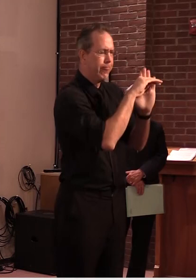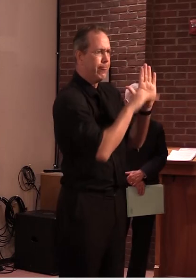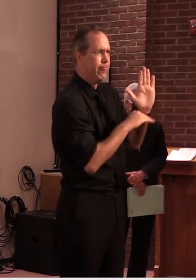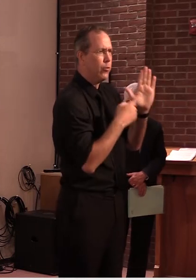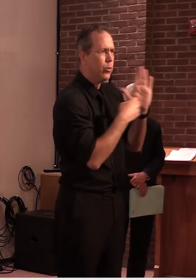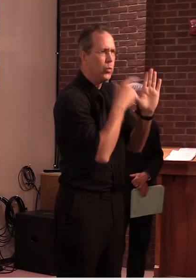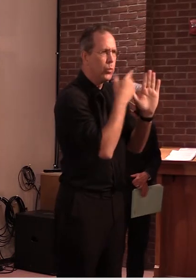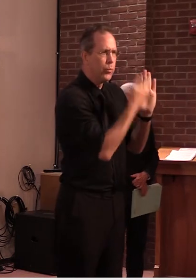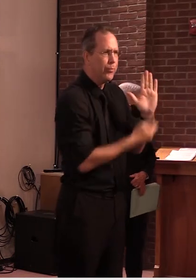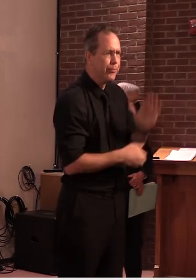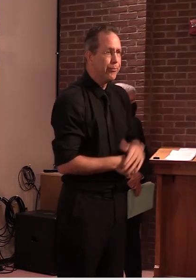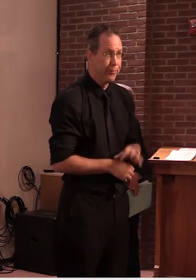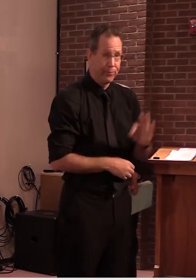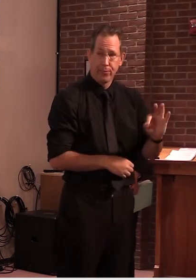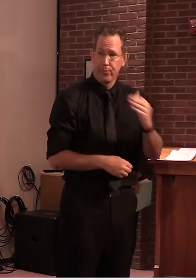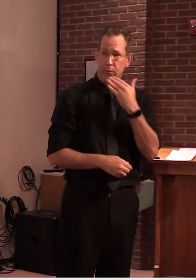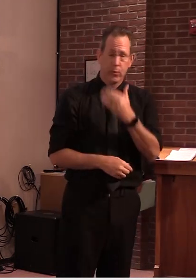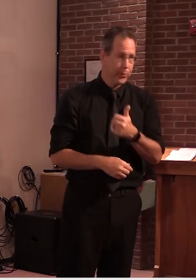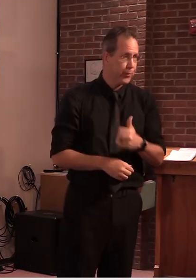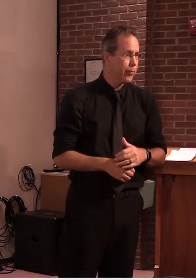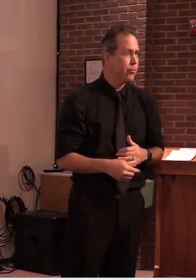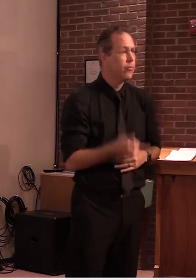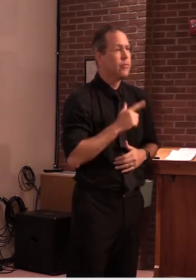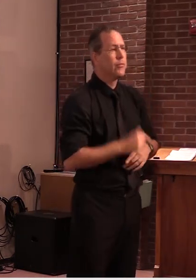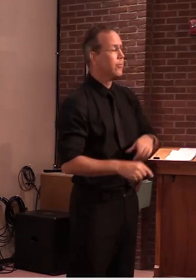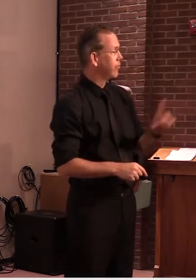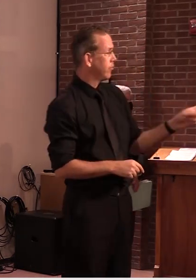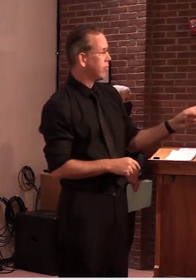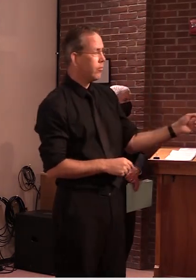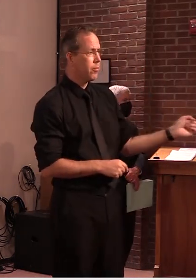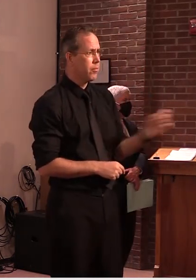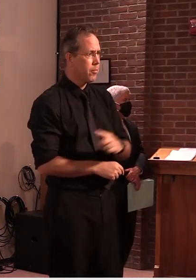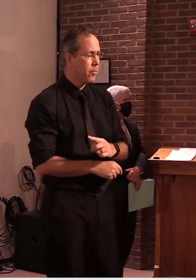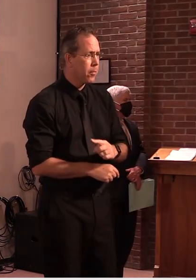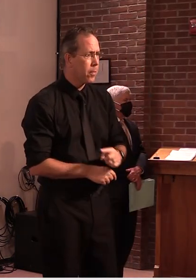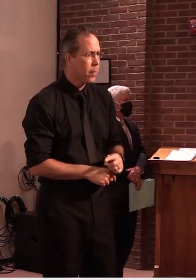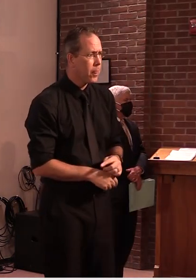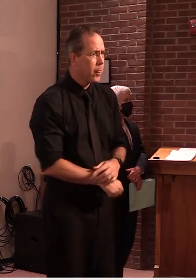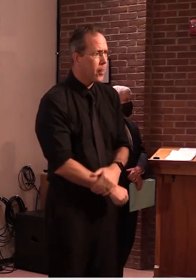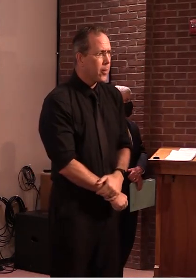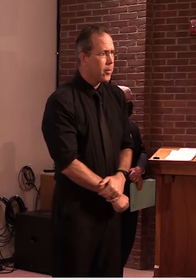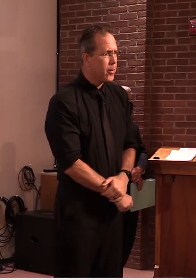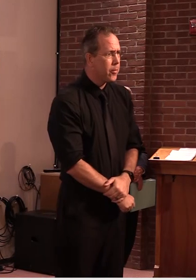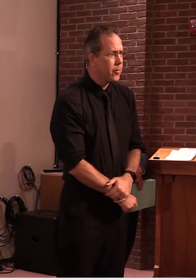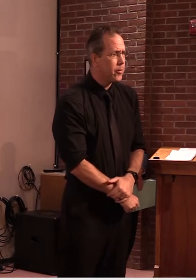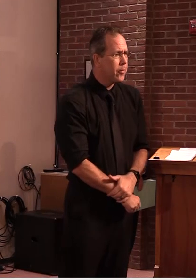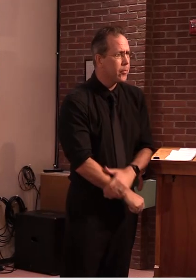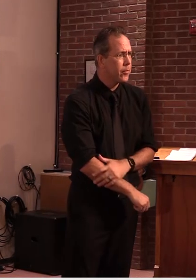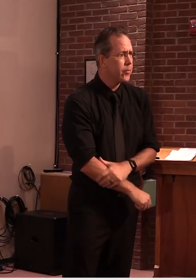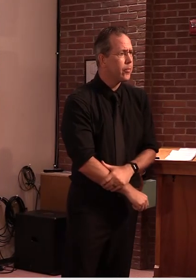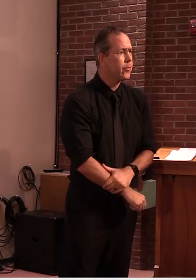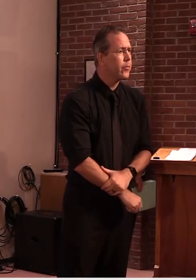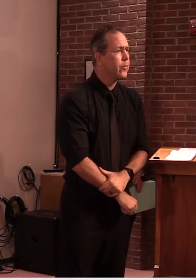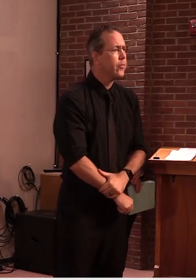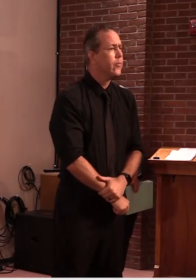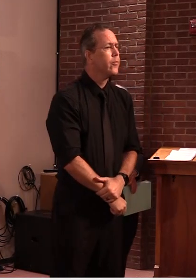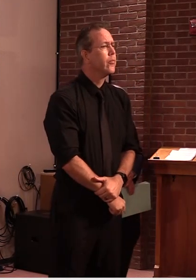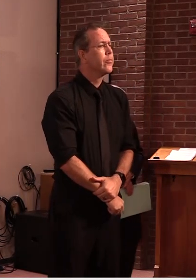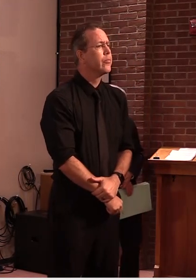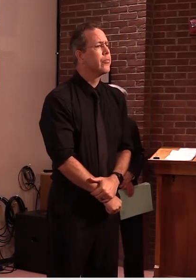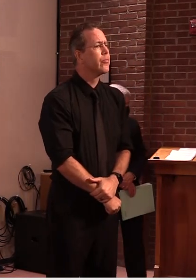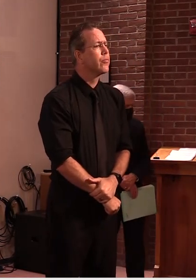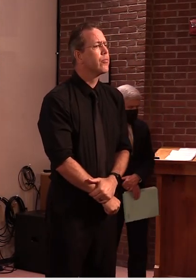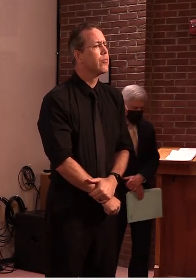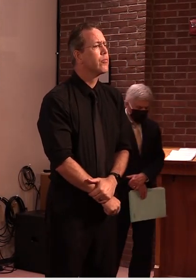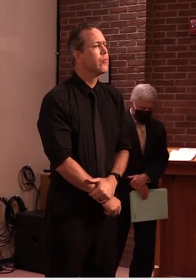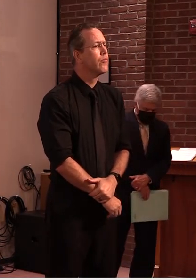David? Thank you. I'm wondering, with the grant coming out for child care, if you all have